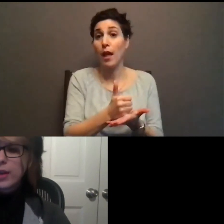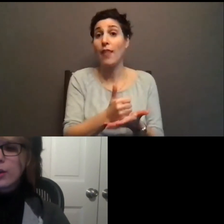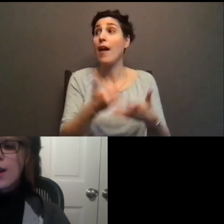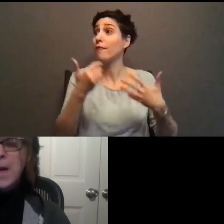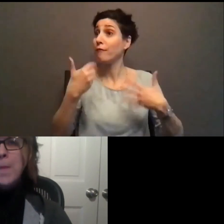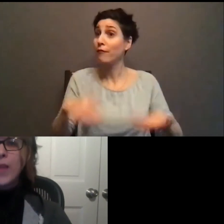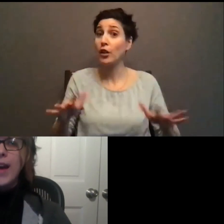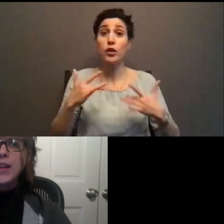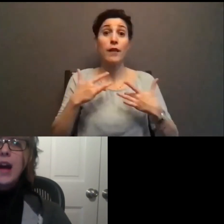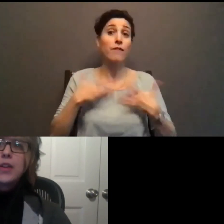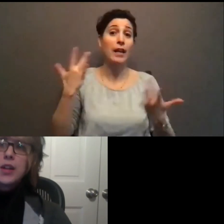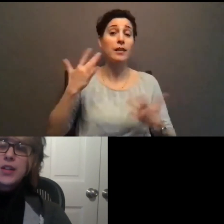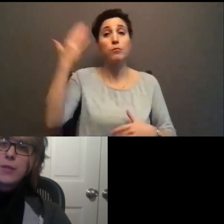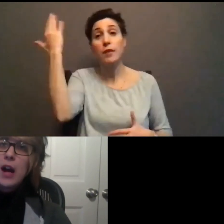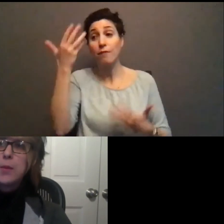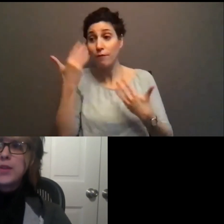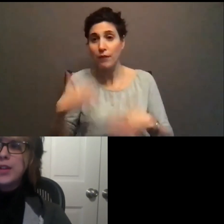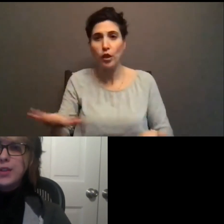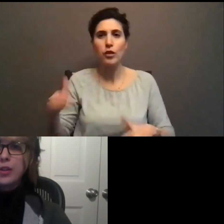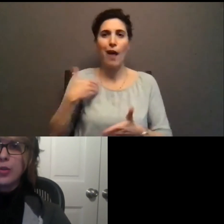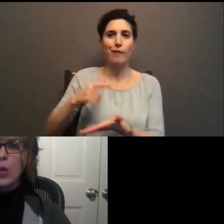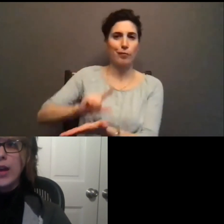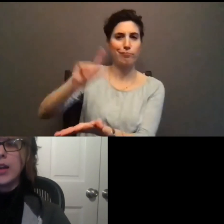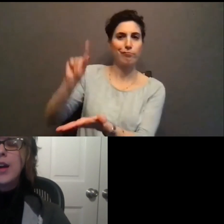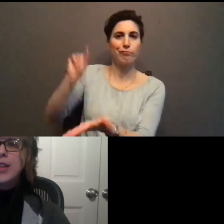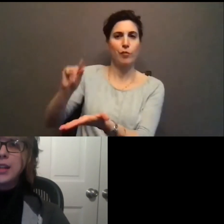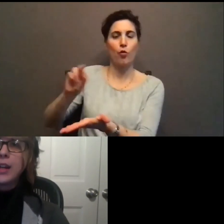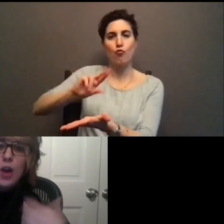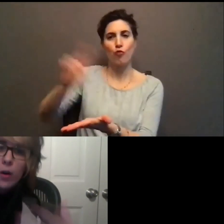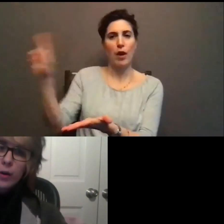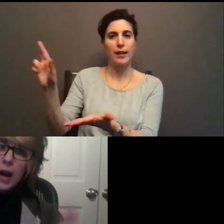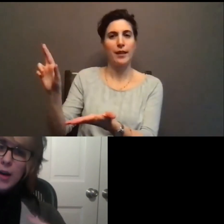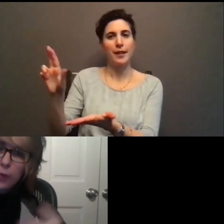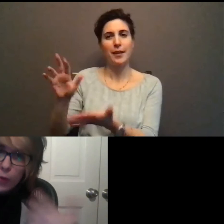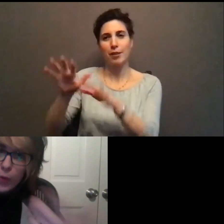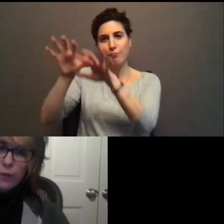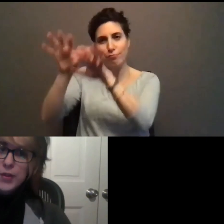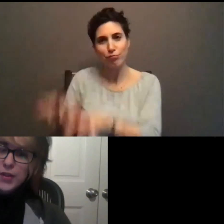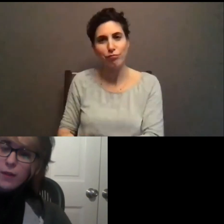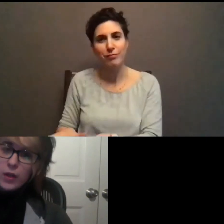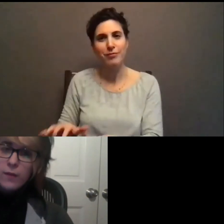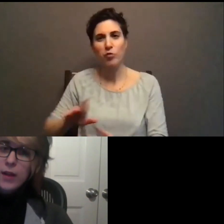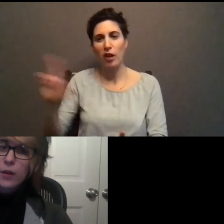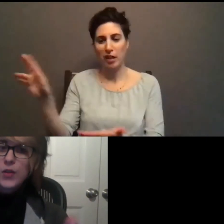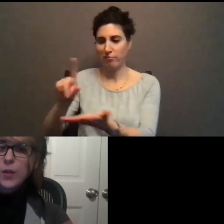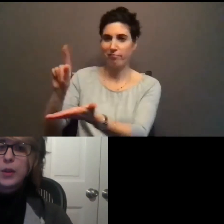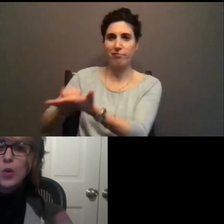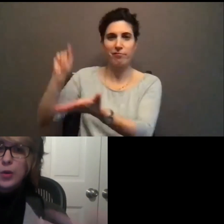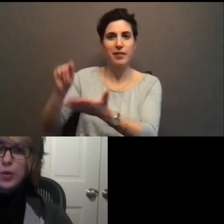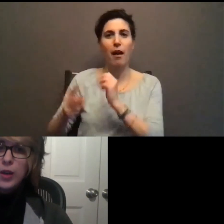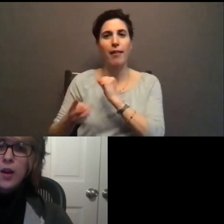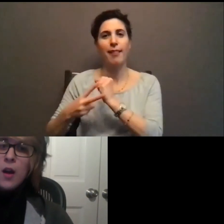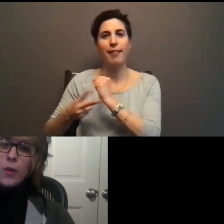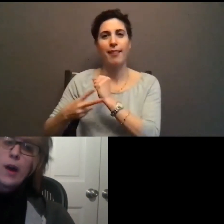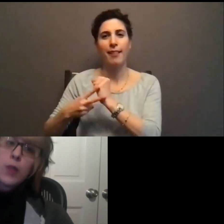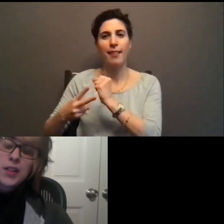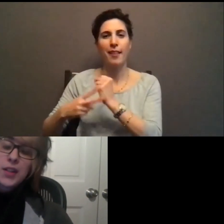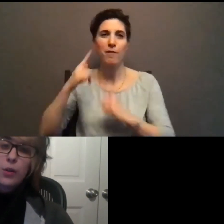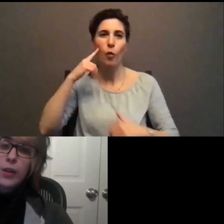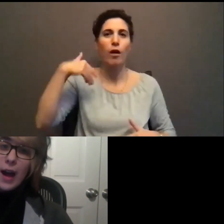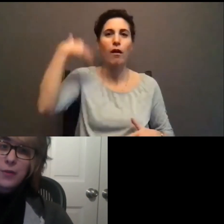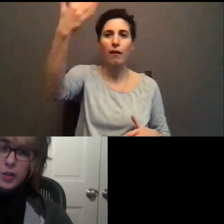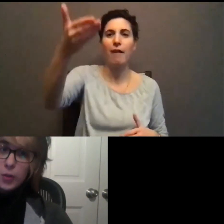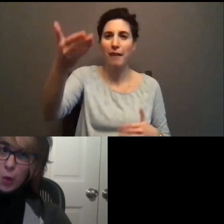reference later. And I think sometimes this is a good way to get an archive or a reference of an event or something you are doing without